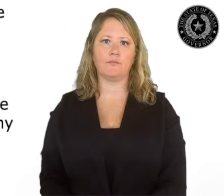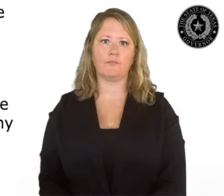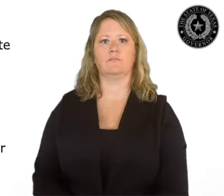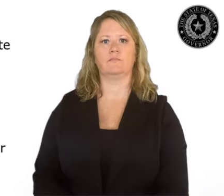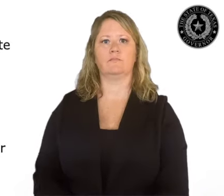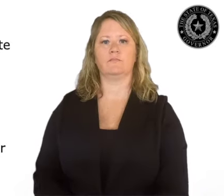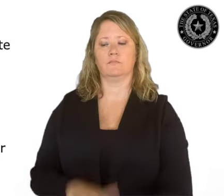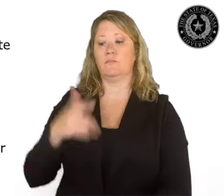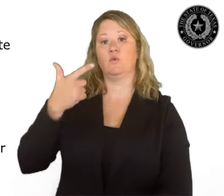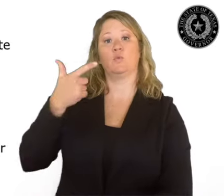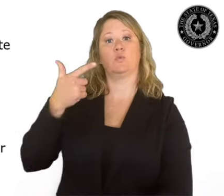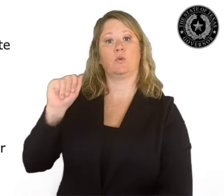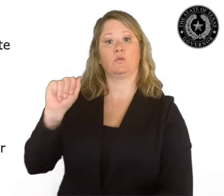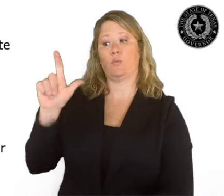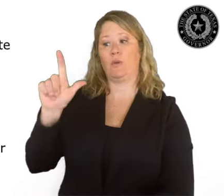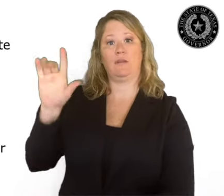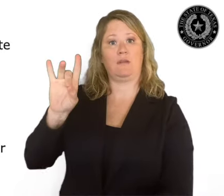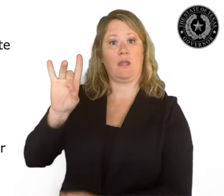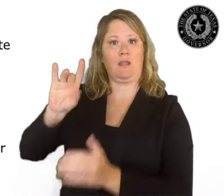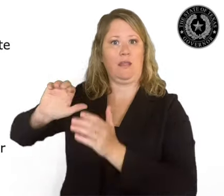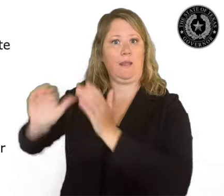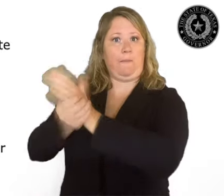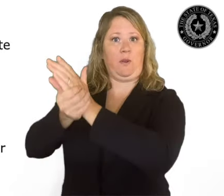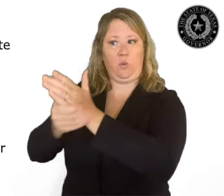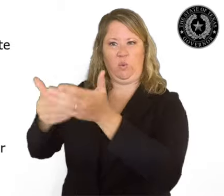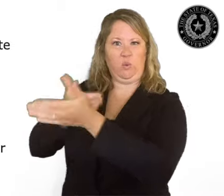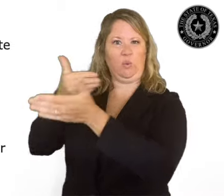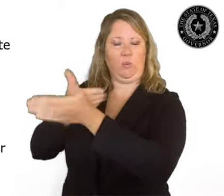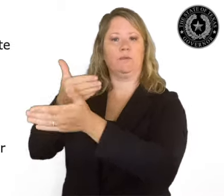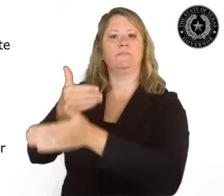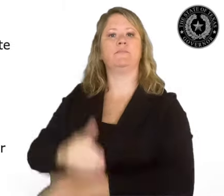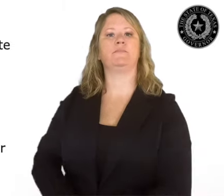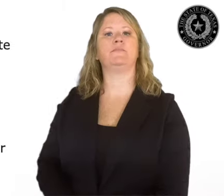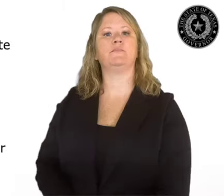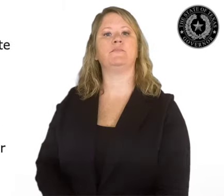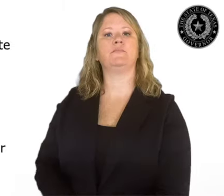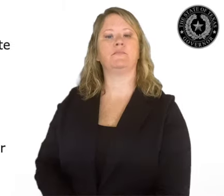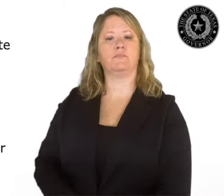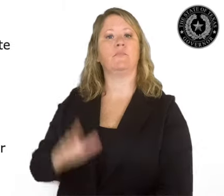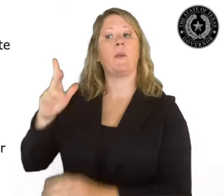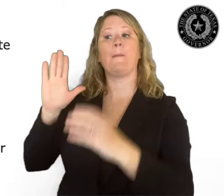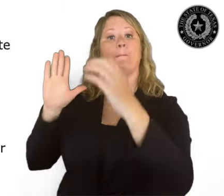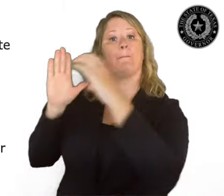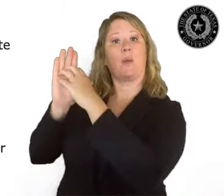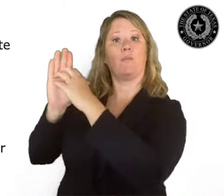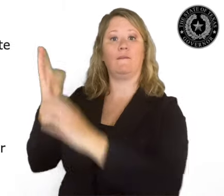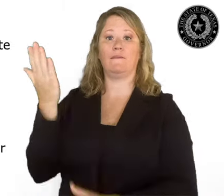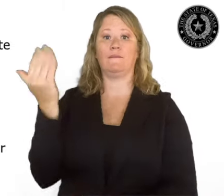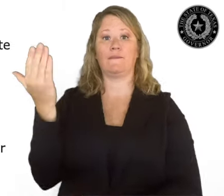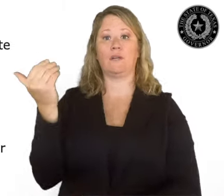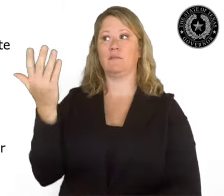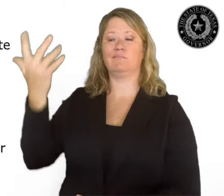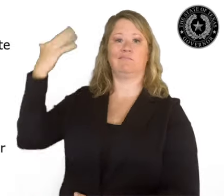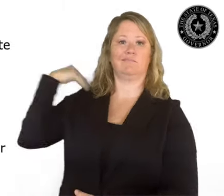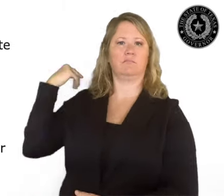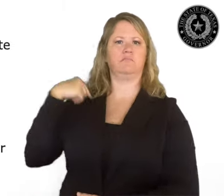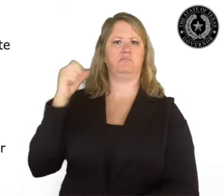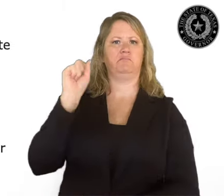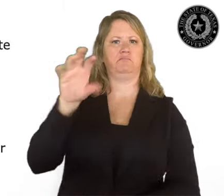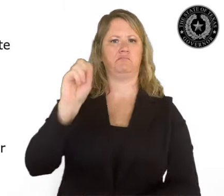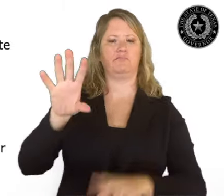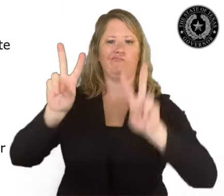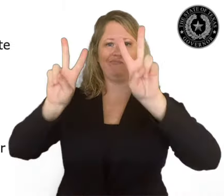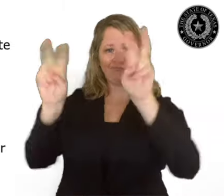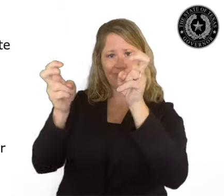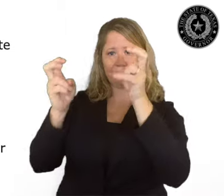jurisdiction. Executive Order GA-28 is hereby amended to delete from paragraph number 15